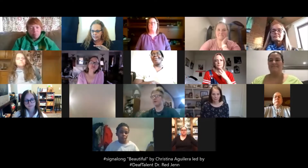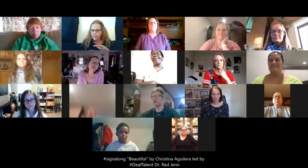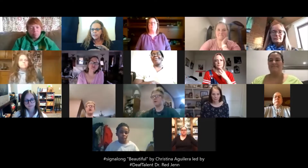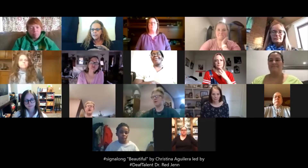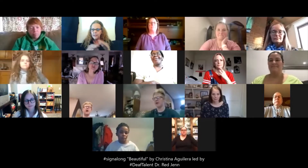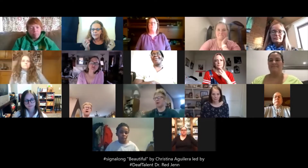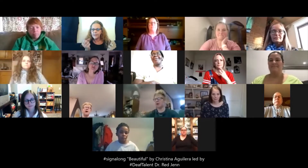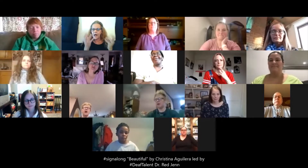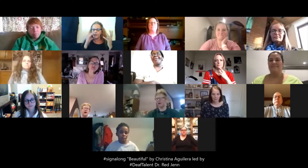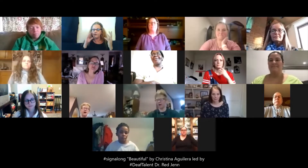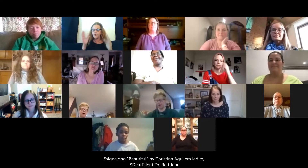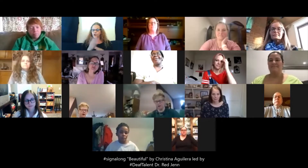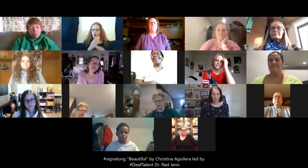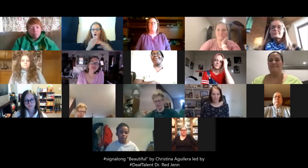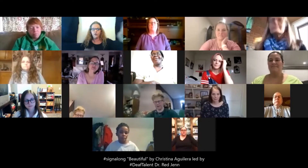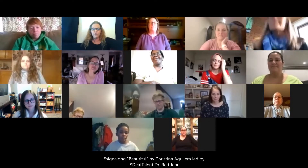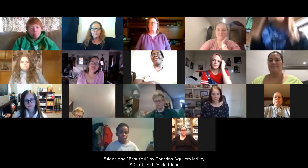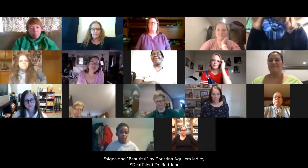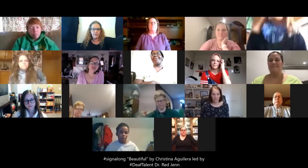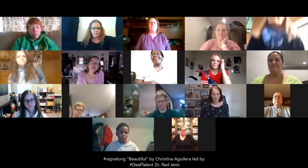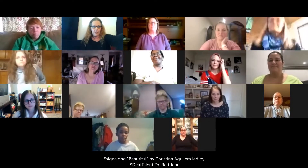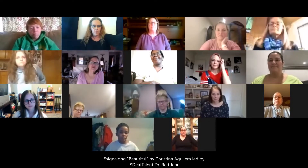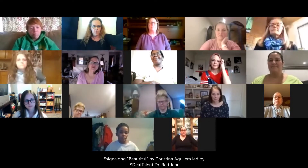signs for the song. Let me fix my camera.